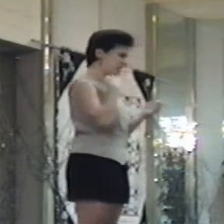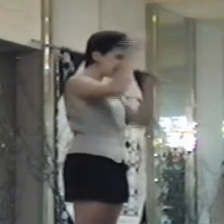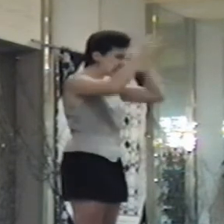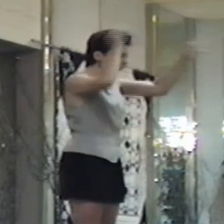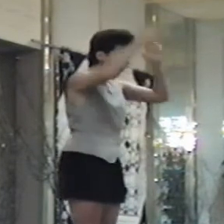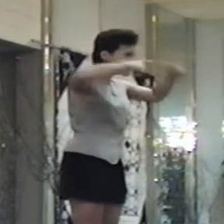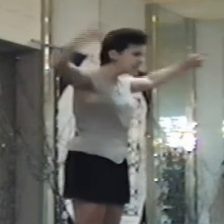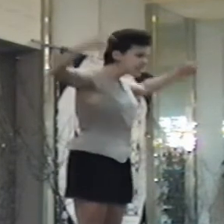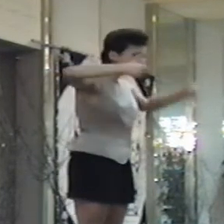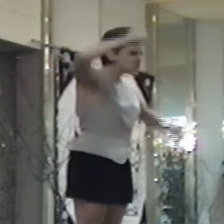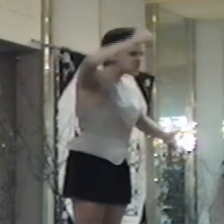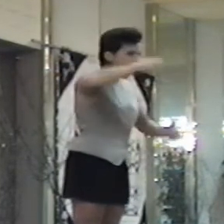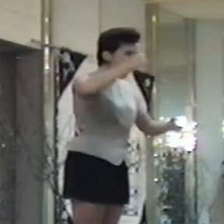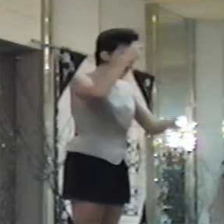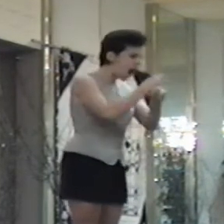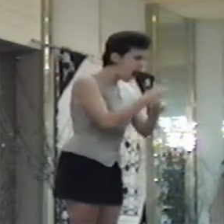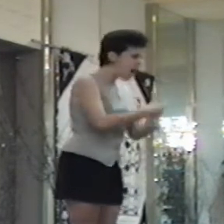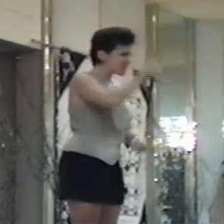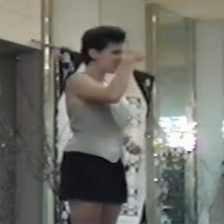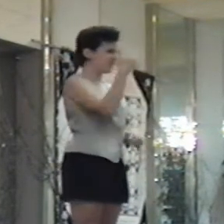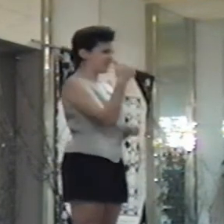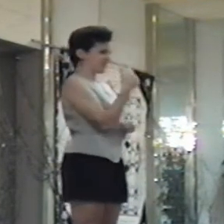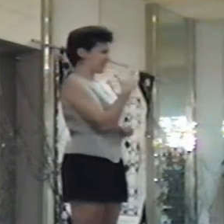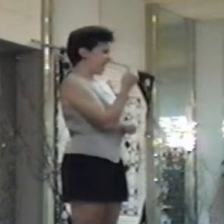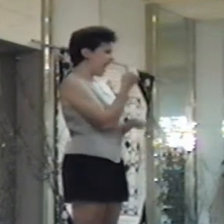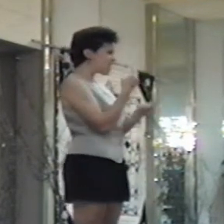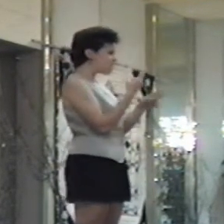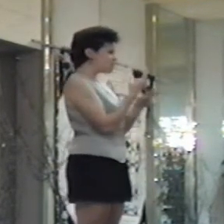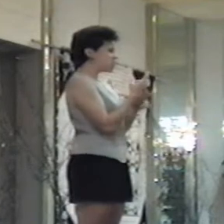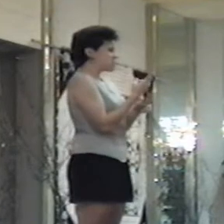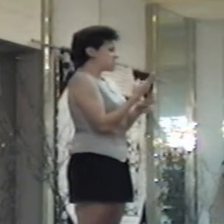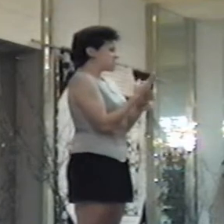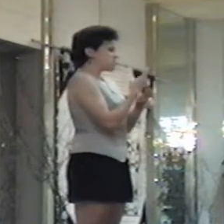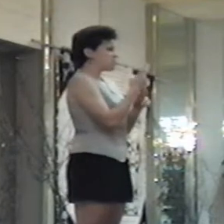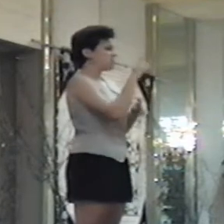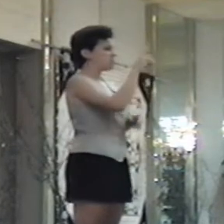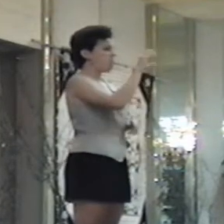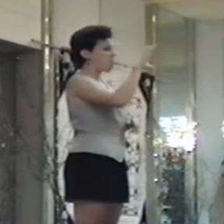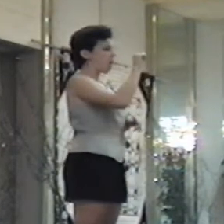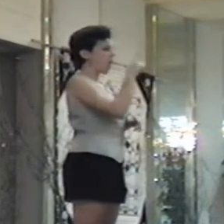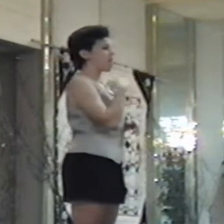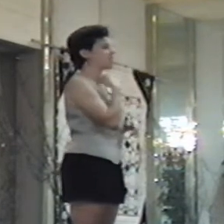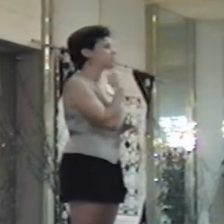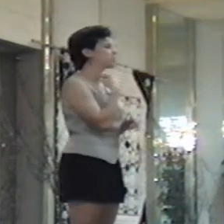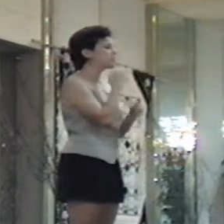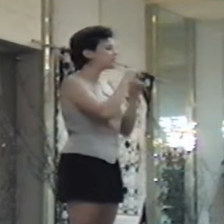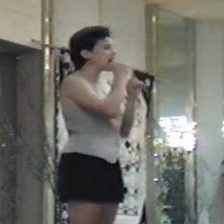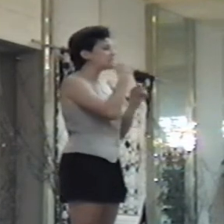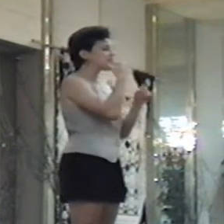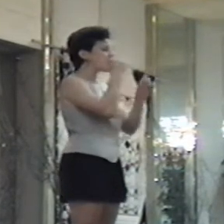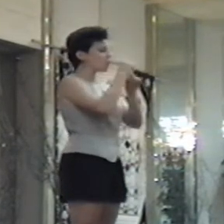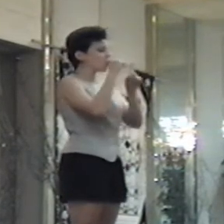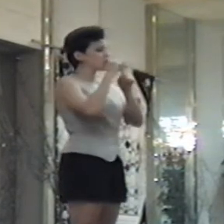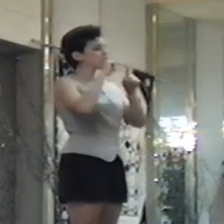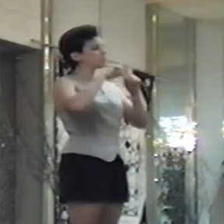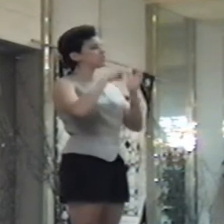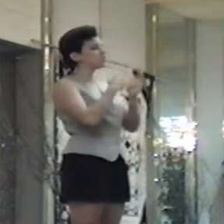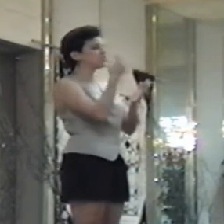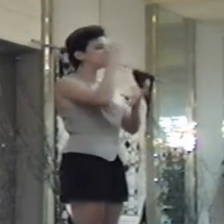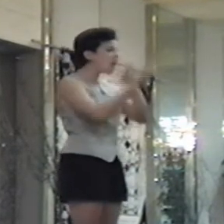When I'm angry, my signs get bigger and harder, and I use a lot of my voice. But I don't say the